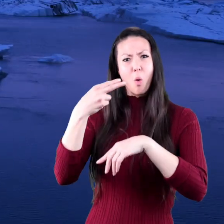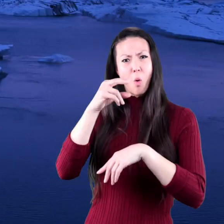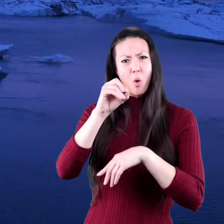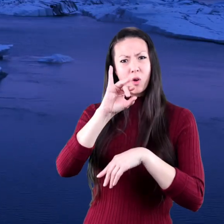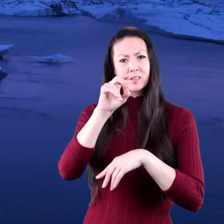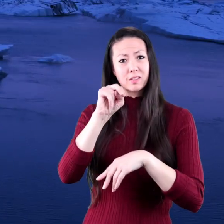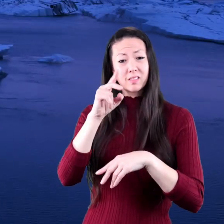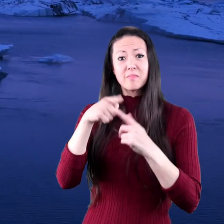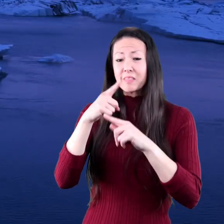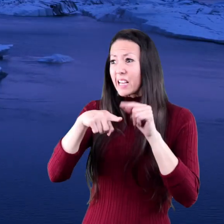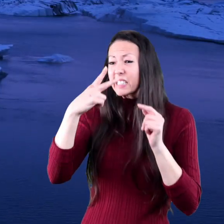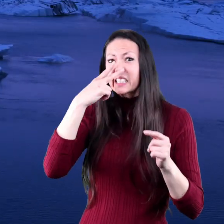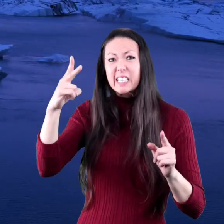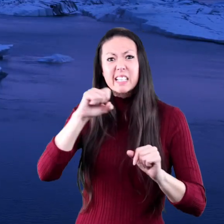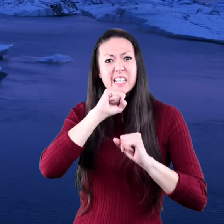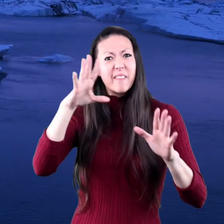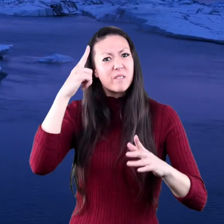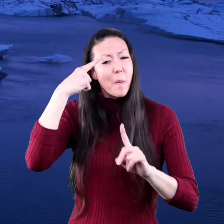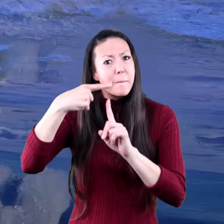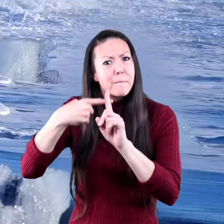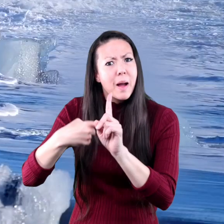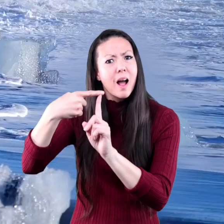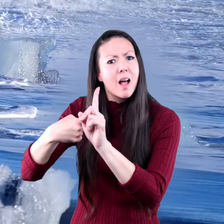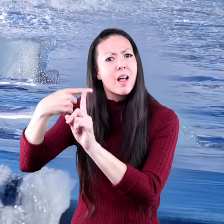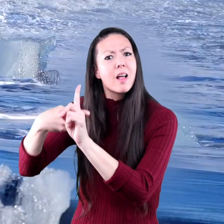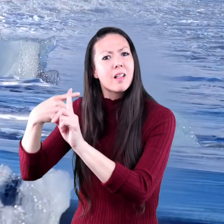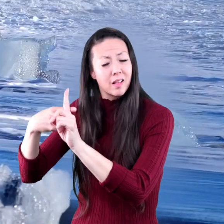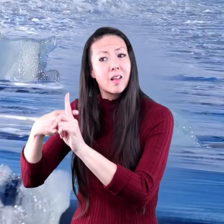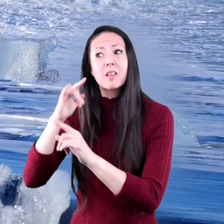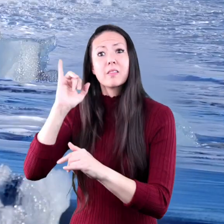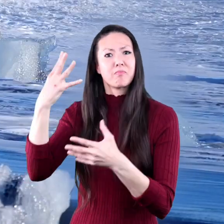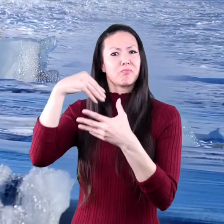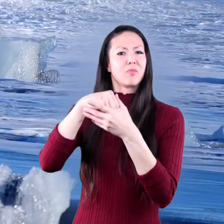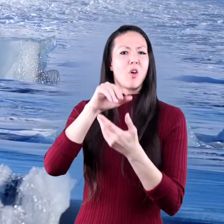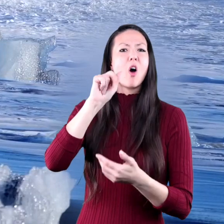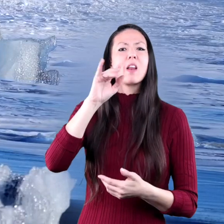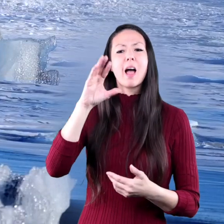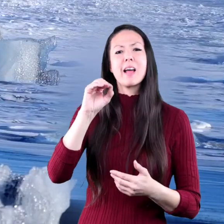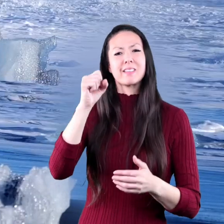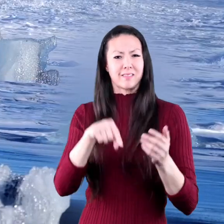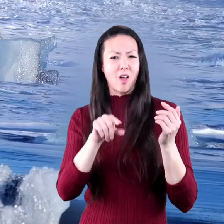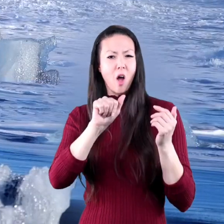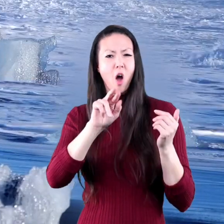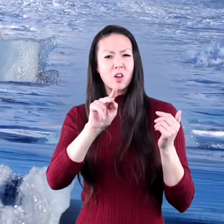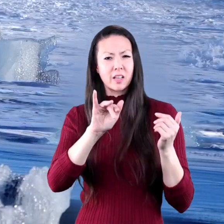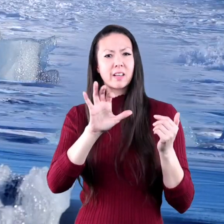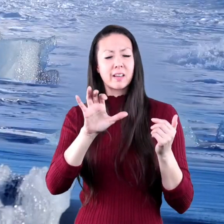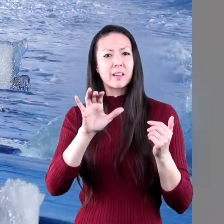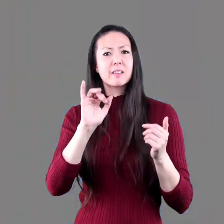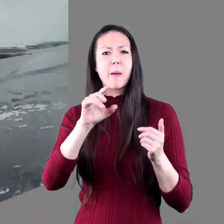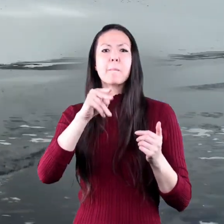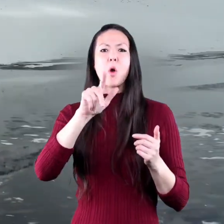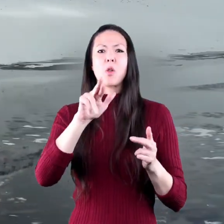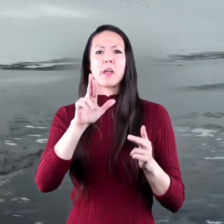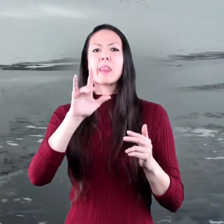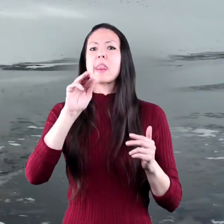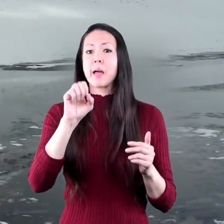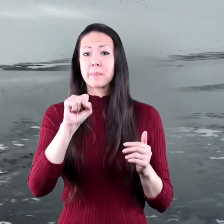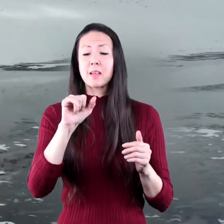seen for months at a time. Within the Arctic and Antarctic are polar climates. These climates are at the